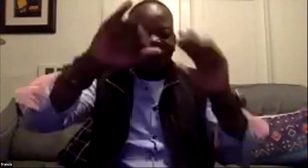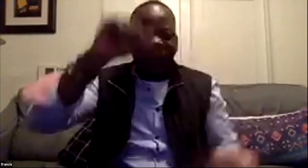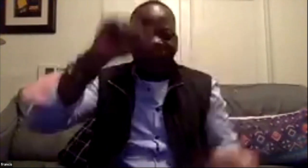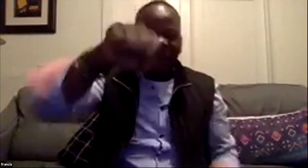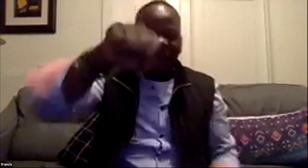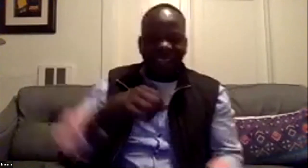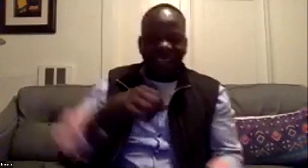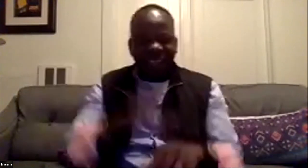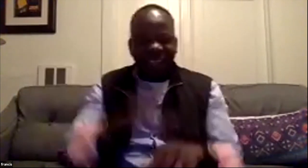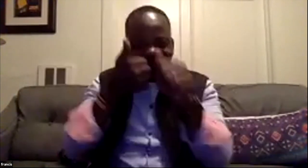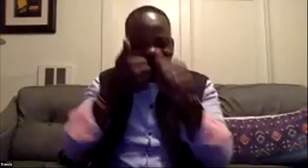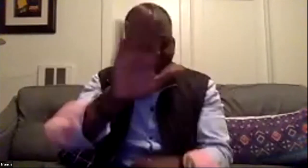so he says